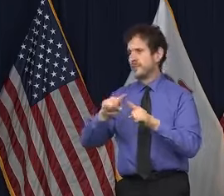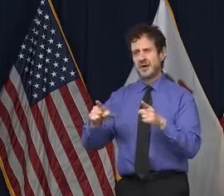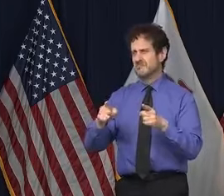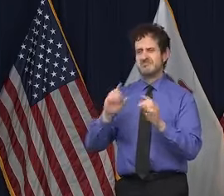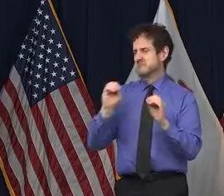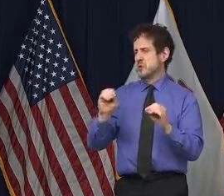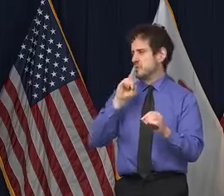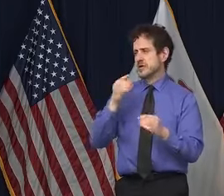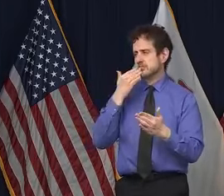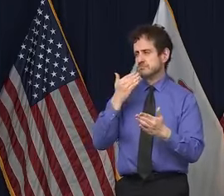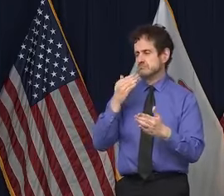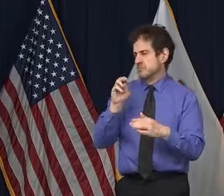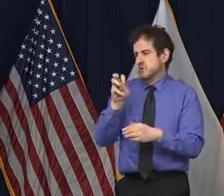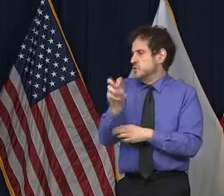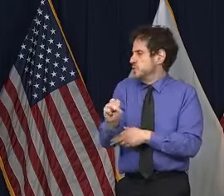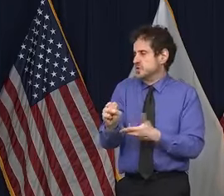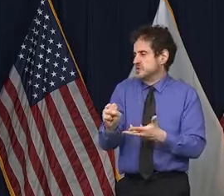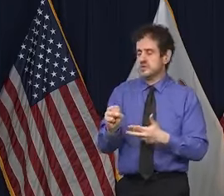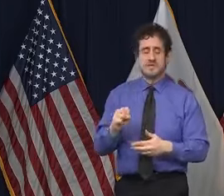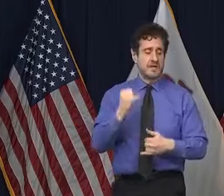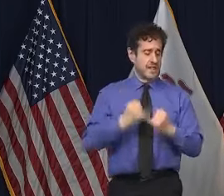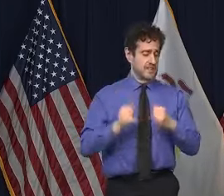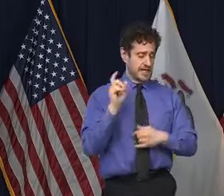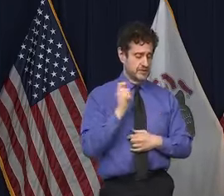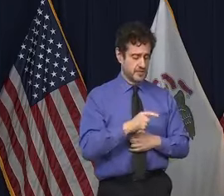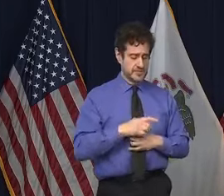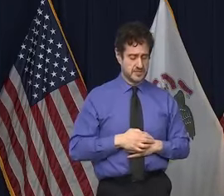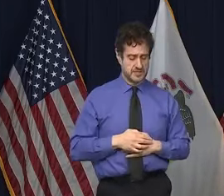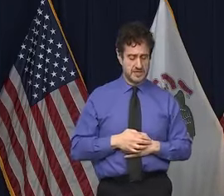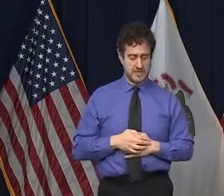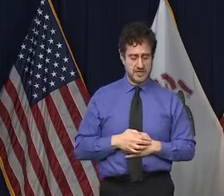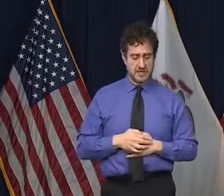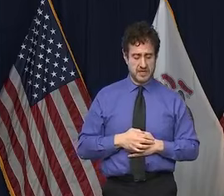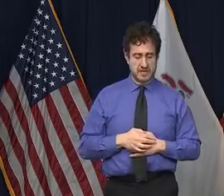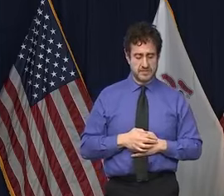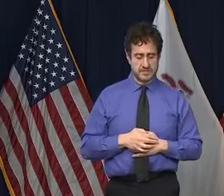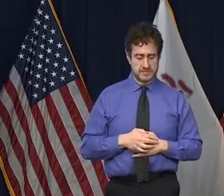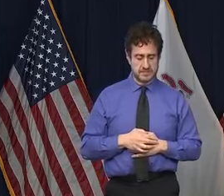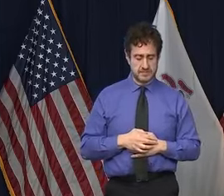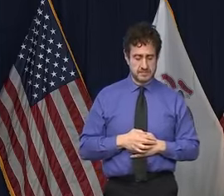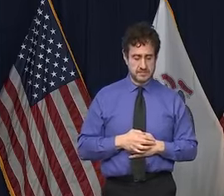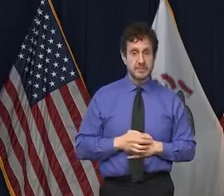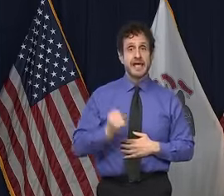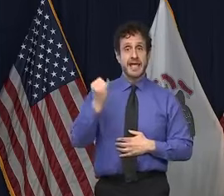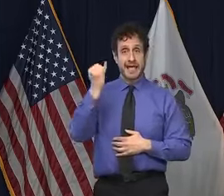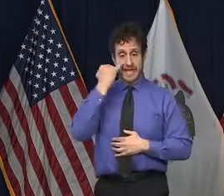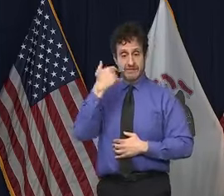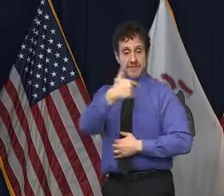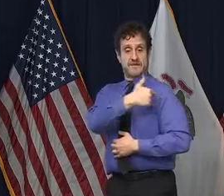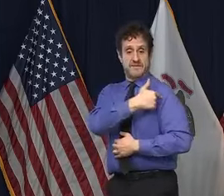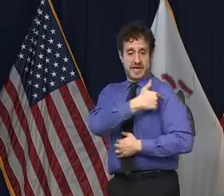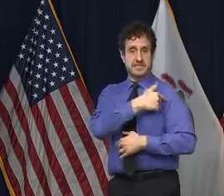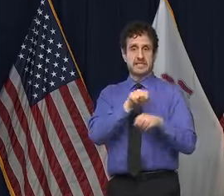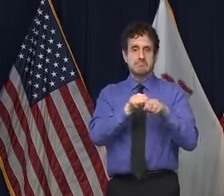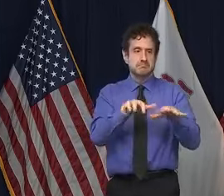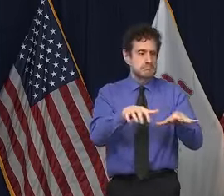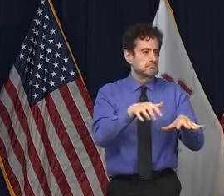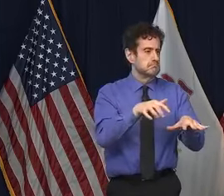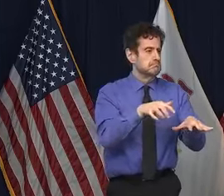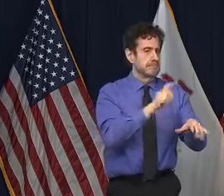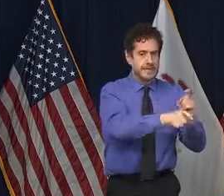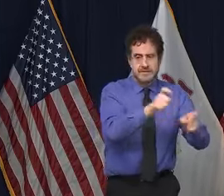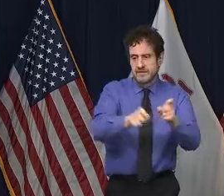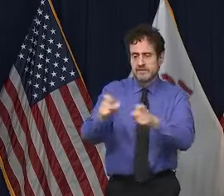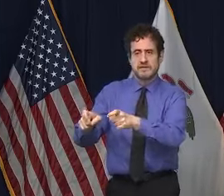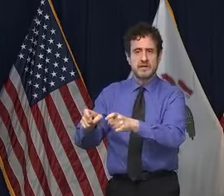right, Oliviana at WAND will be our last question. When will the restrictions be taken away as the vaccine rolls out? We already have Pfizer and the state but what